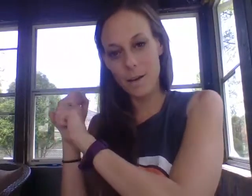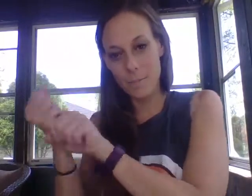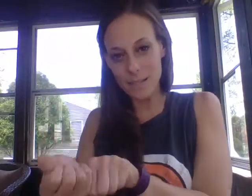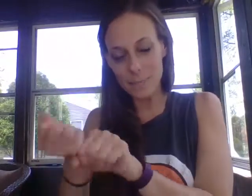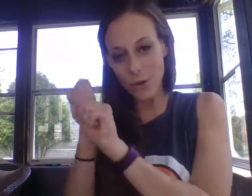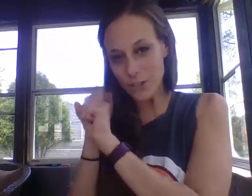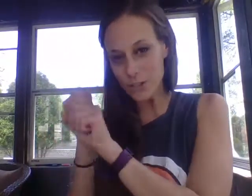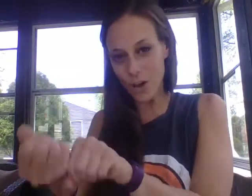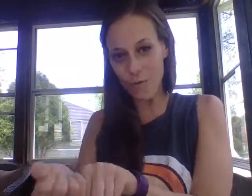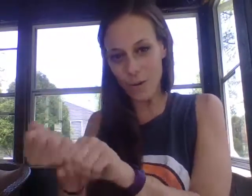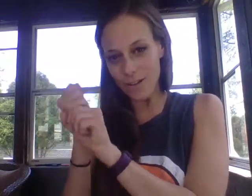baseball or softball